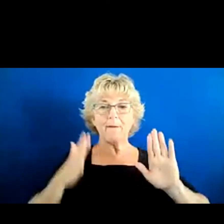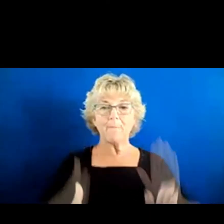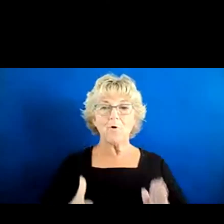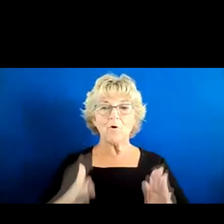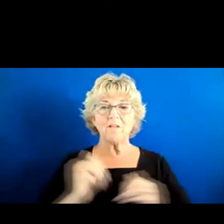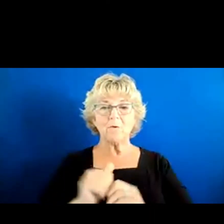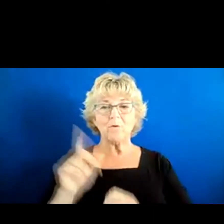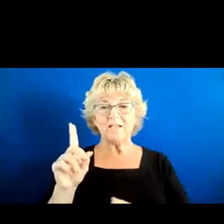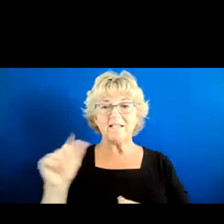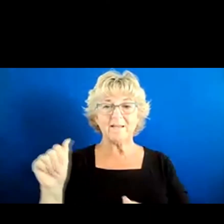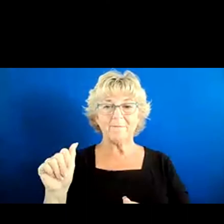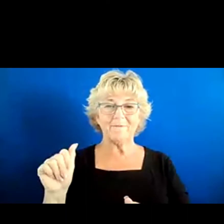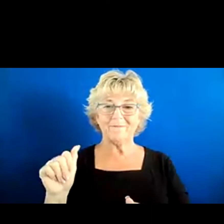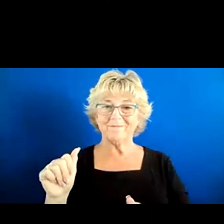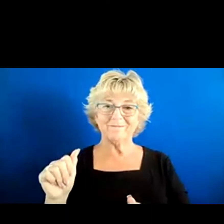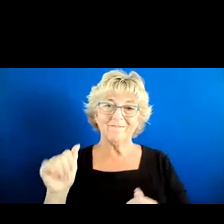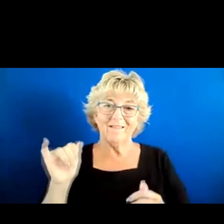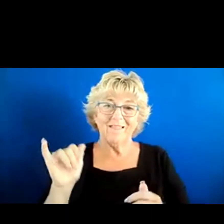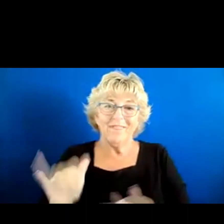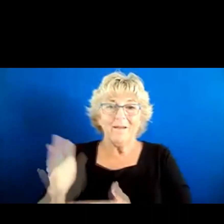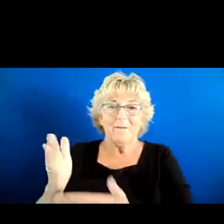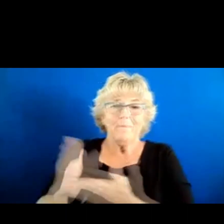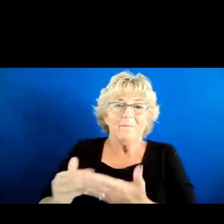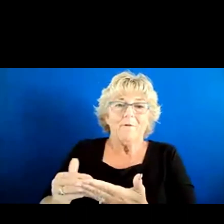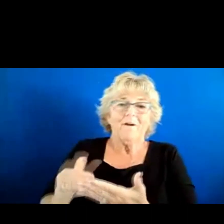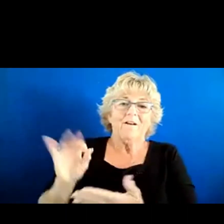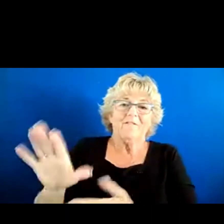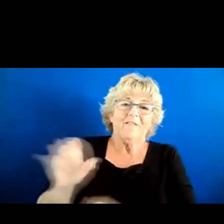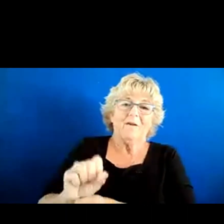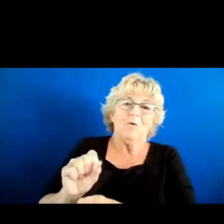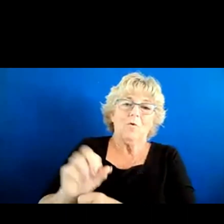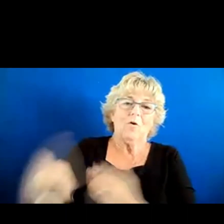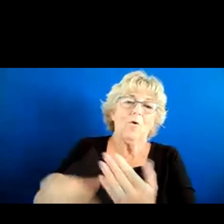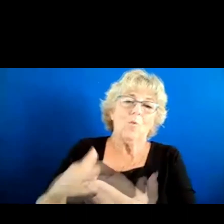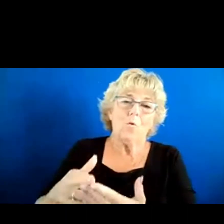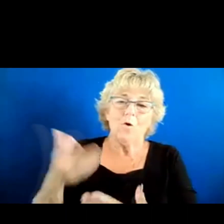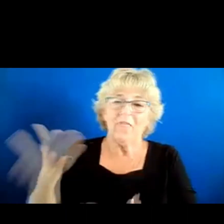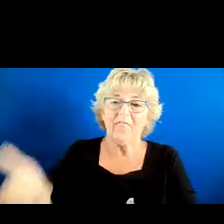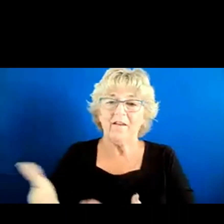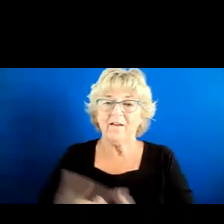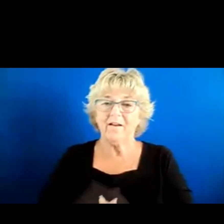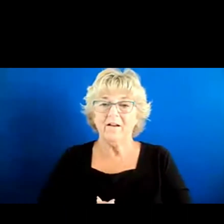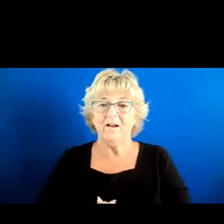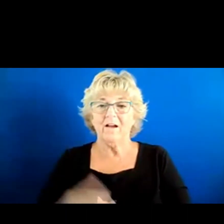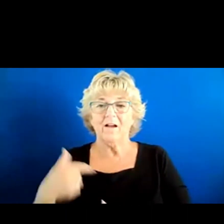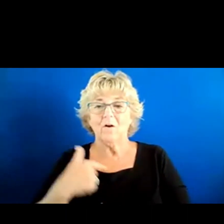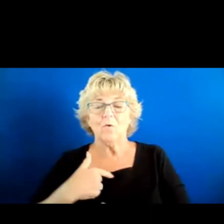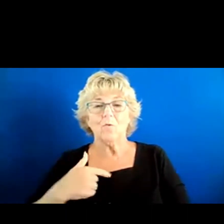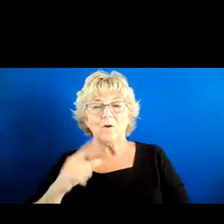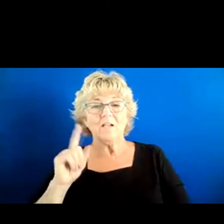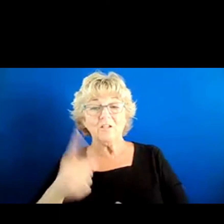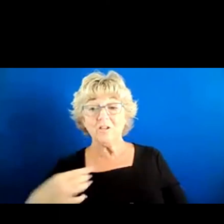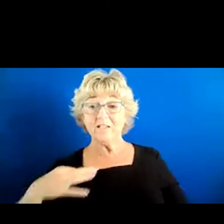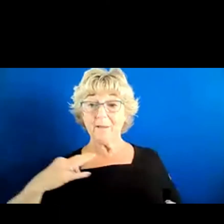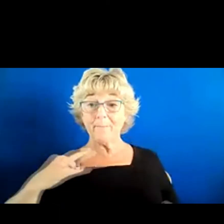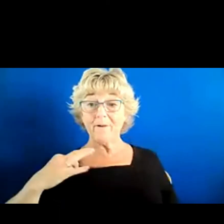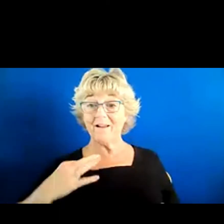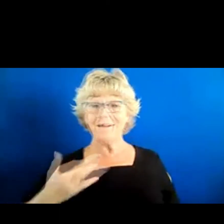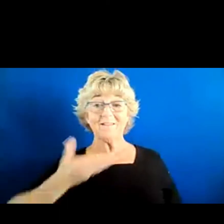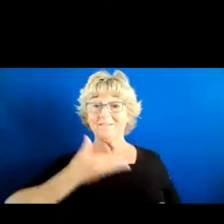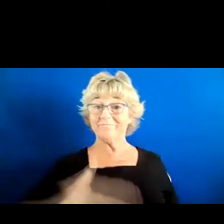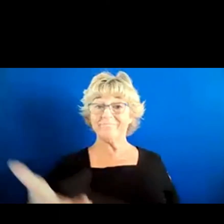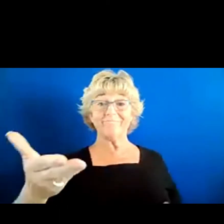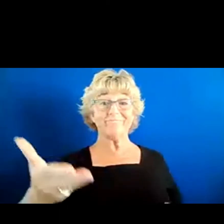a big part of the work itself, of their role at the work. So being able to just apply and be hired based on